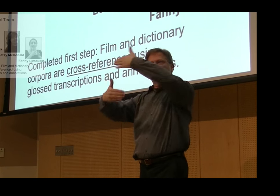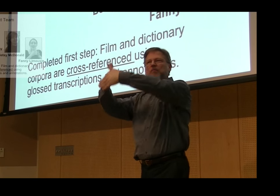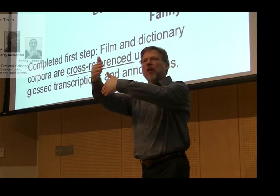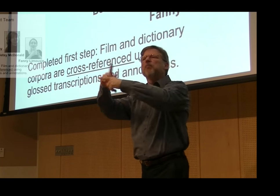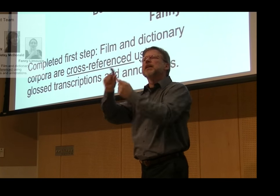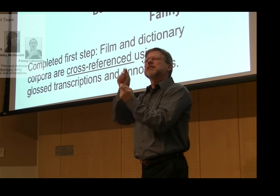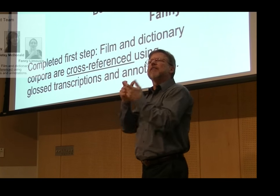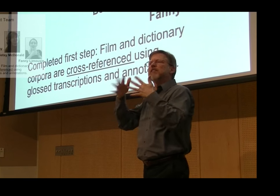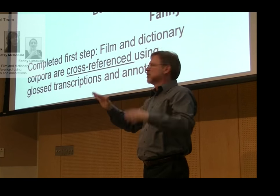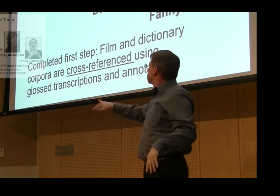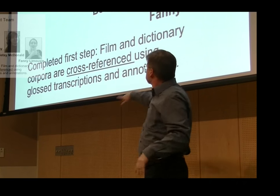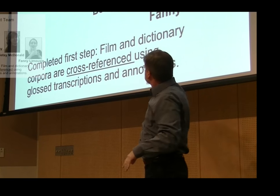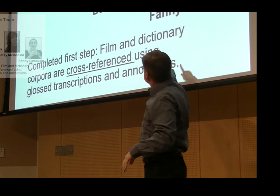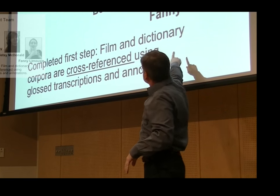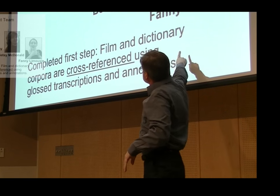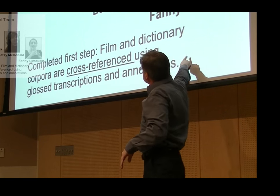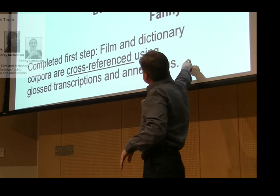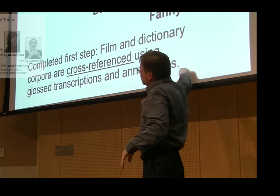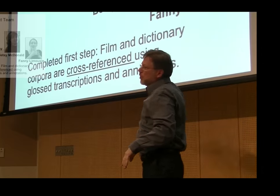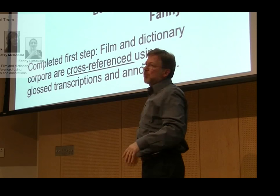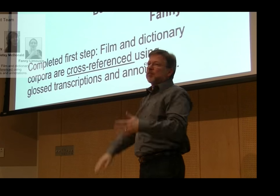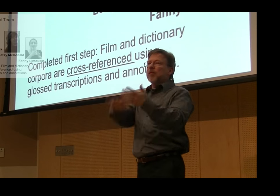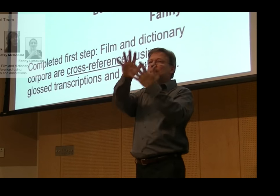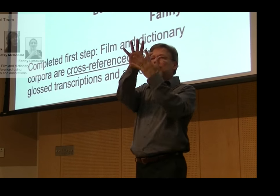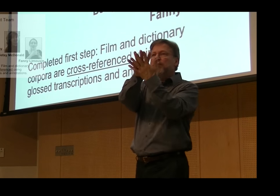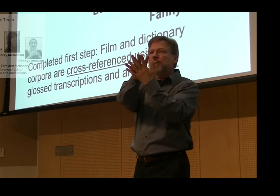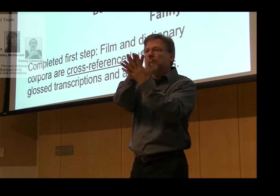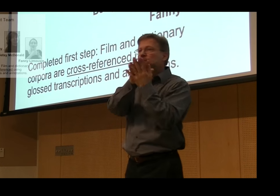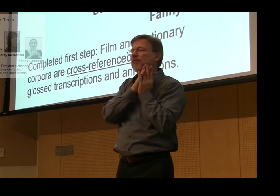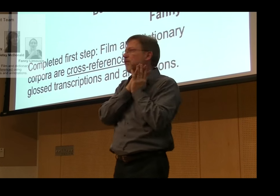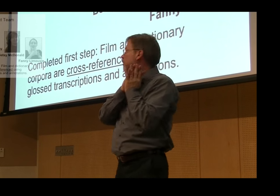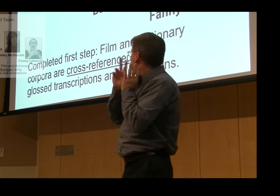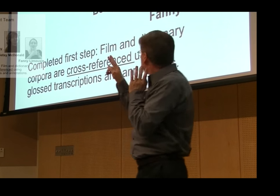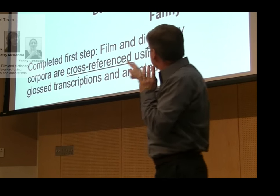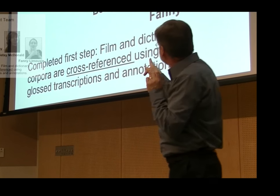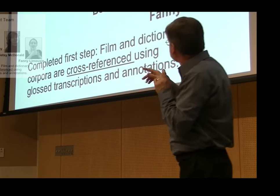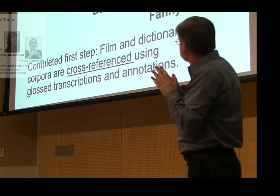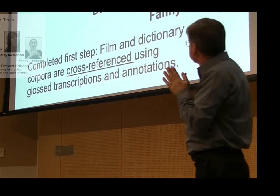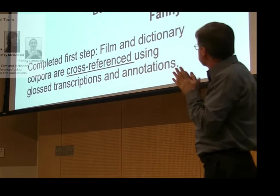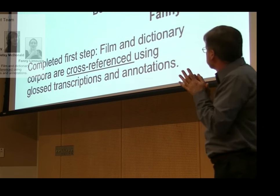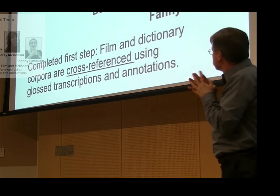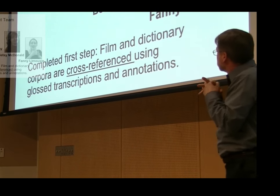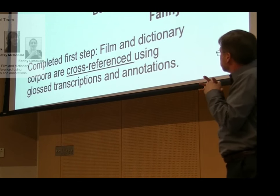study of early forms of French sign language. We glossed transcriptions of each sign. We also